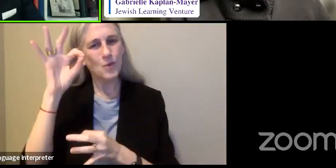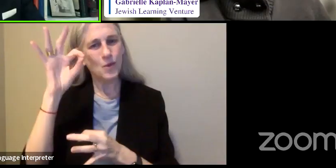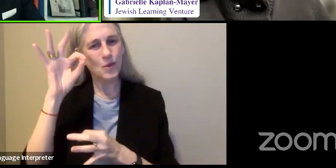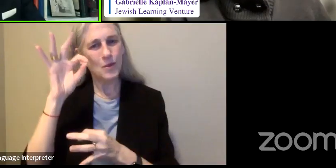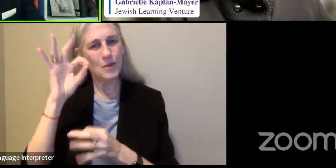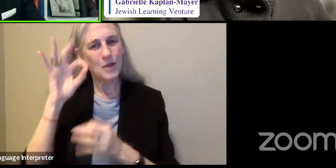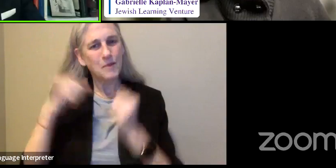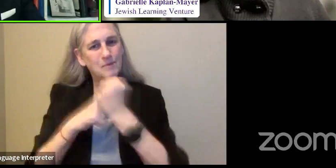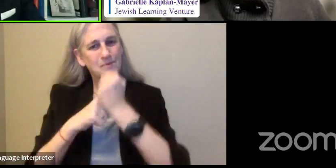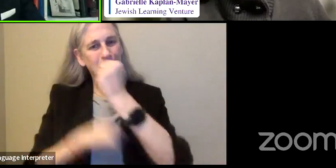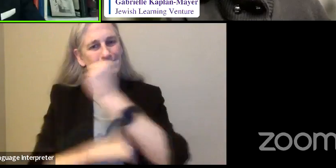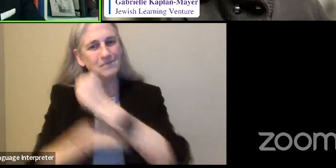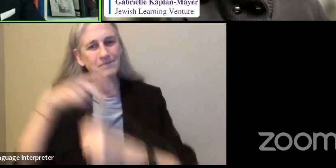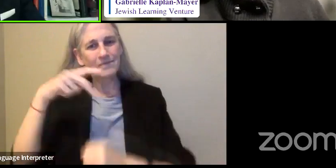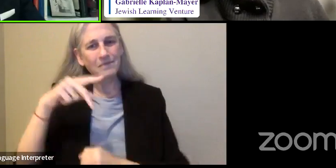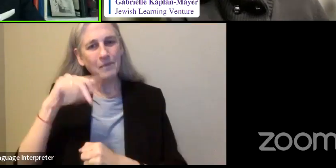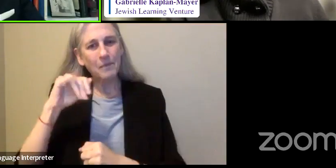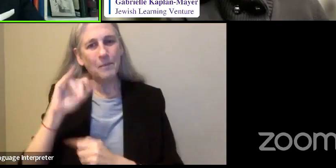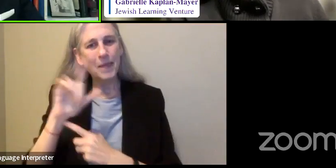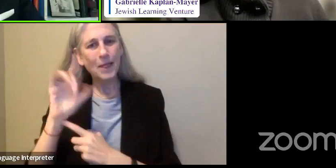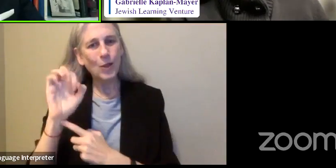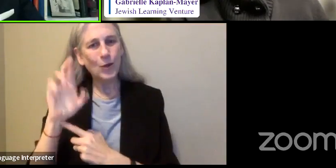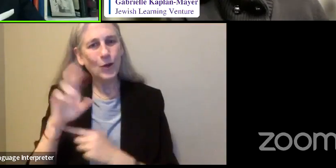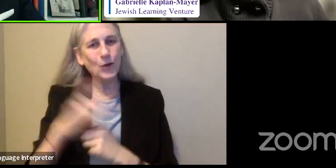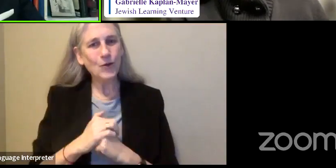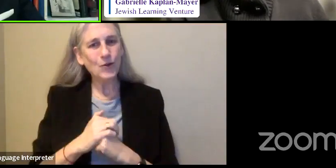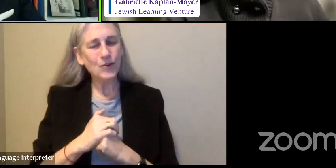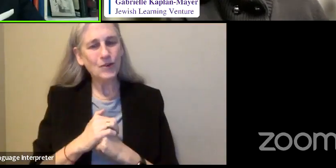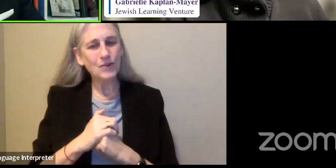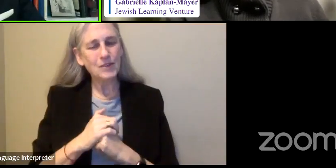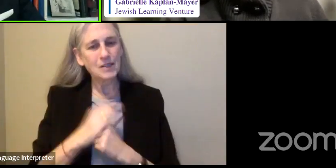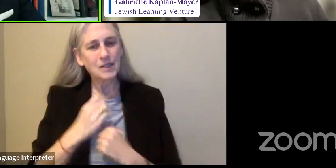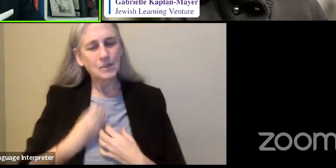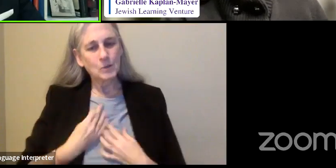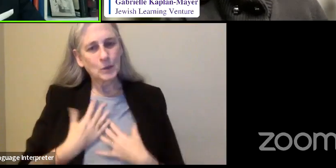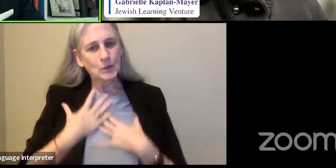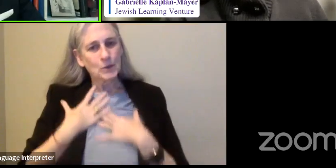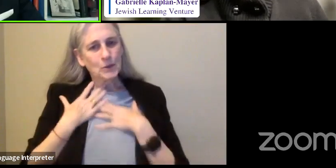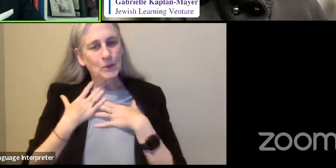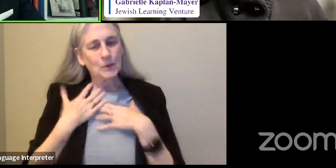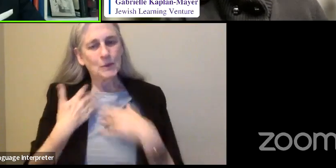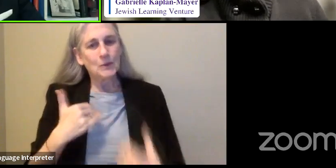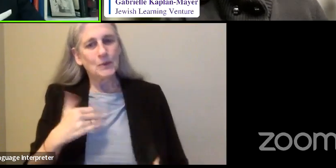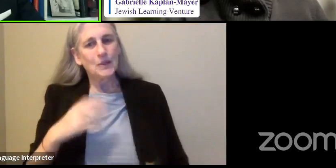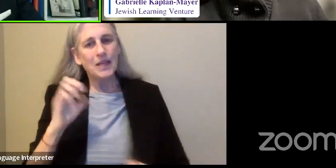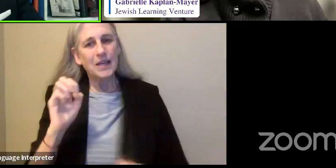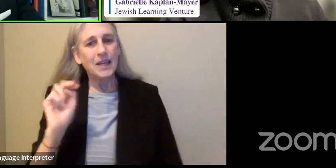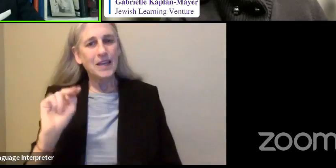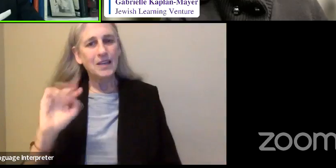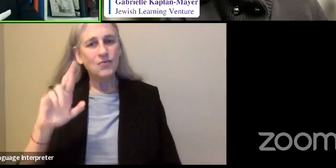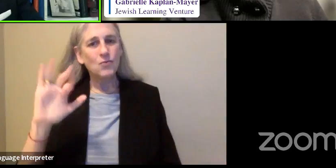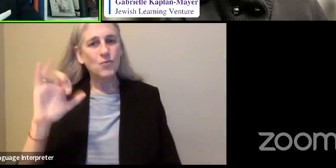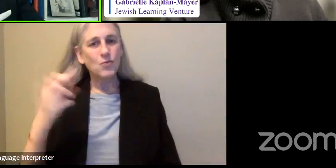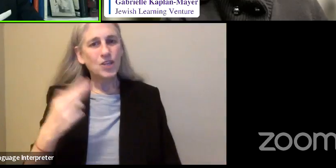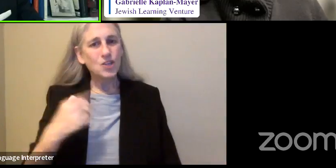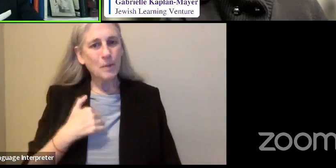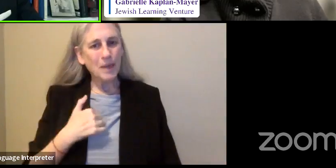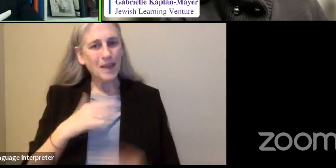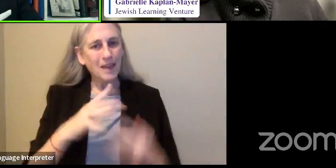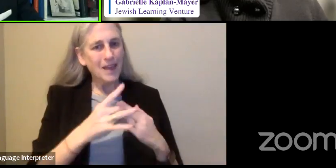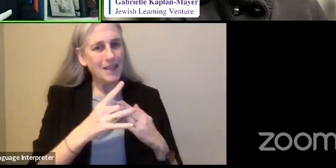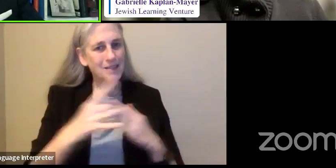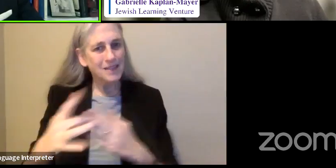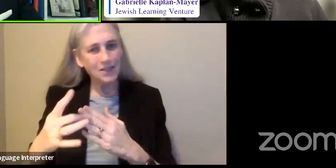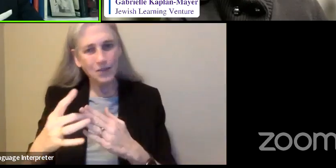pillar, which enriched me to the extent that it's carried through my entire life